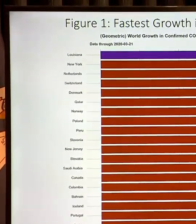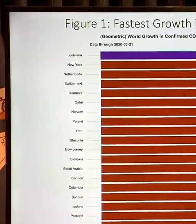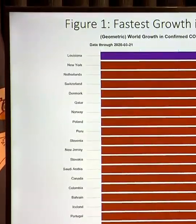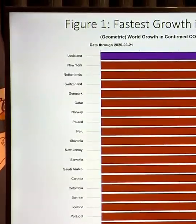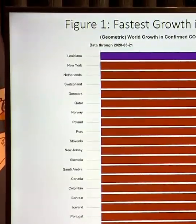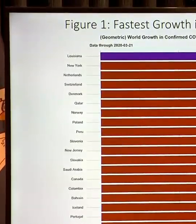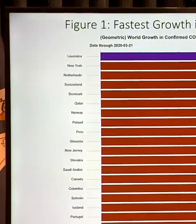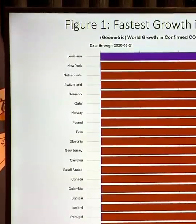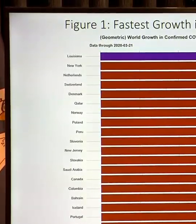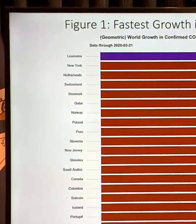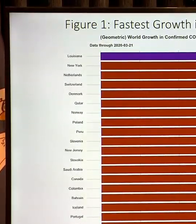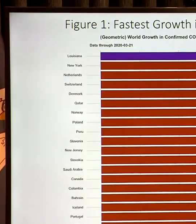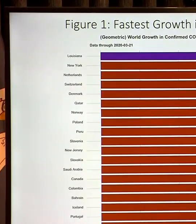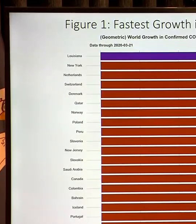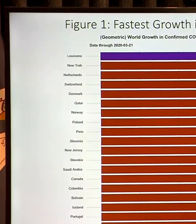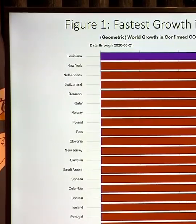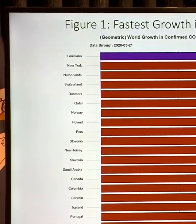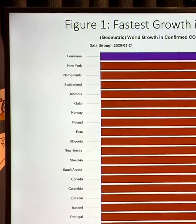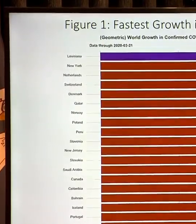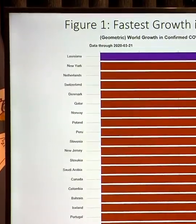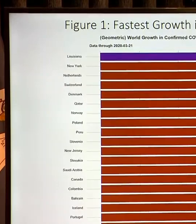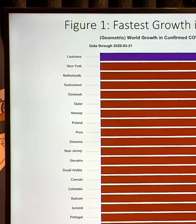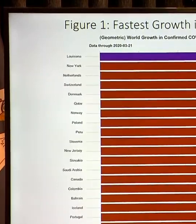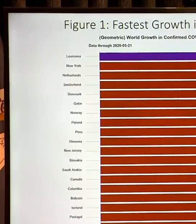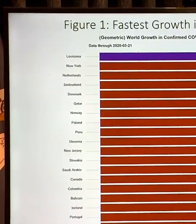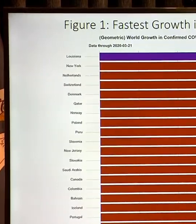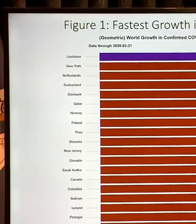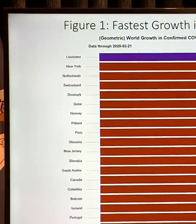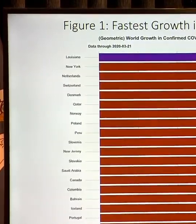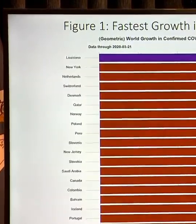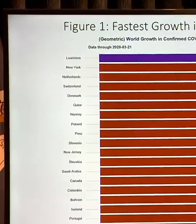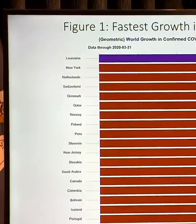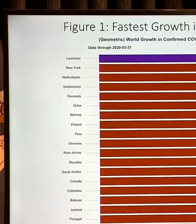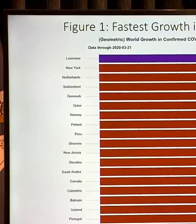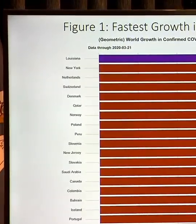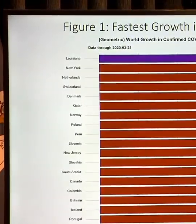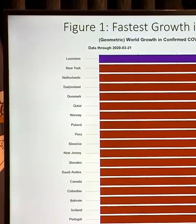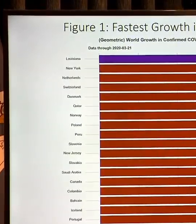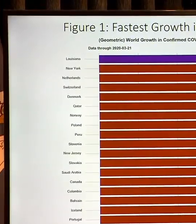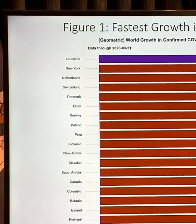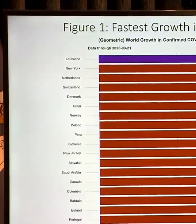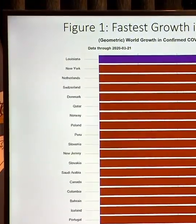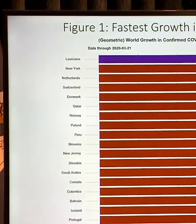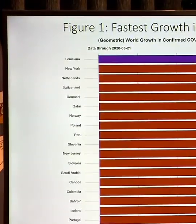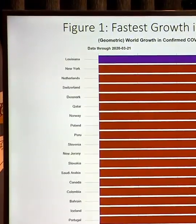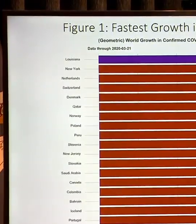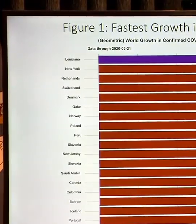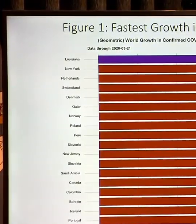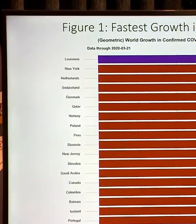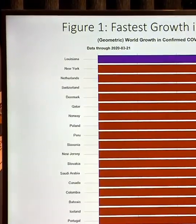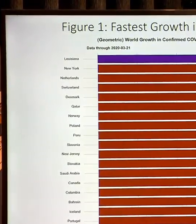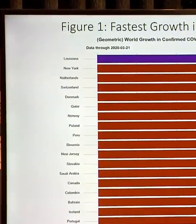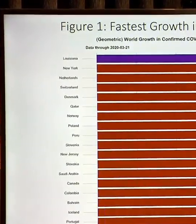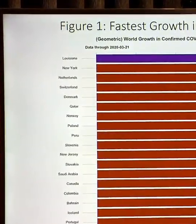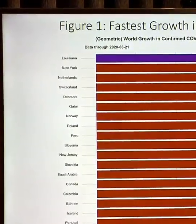we have the fastest growth rate in confirmed cases in the world over the first 13 days right here in louisiana